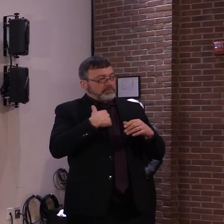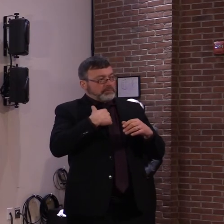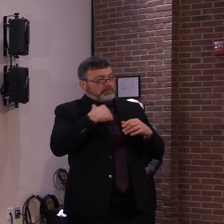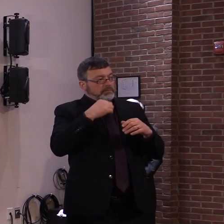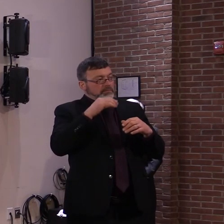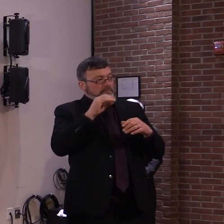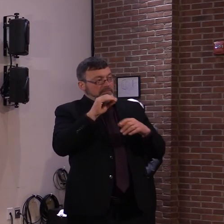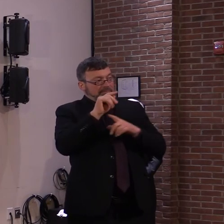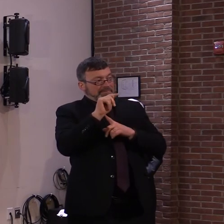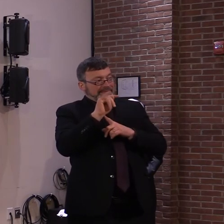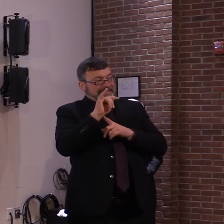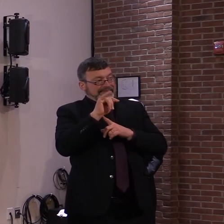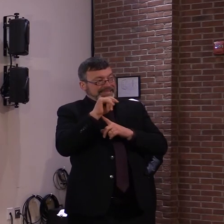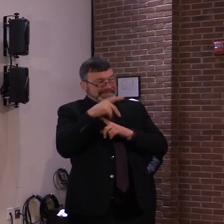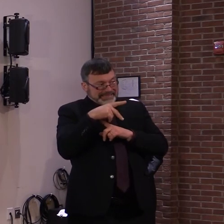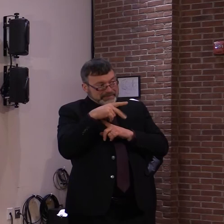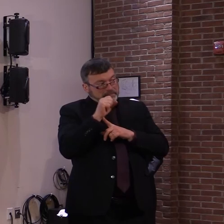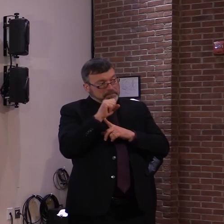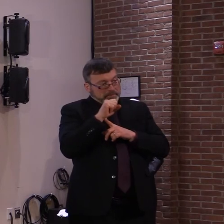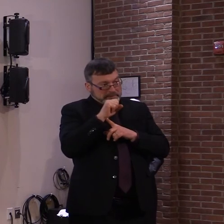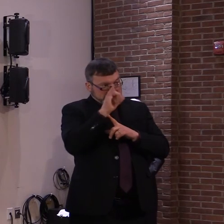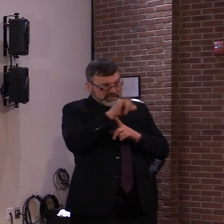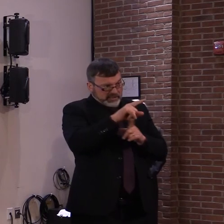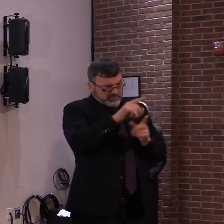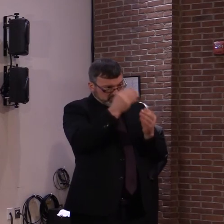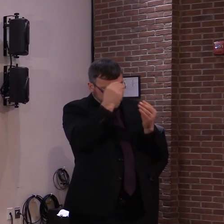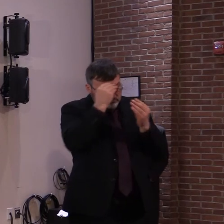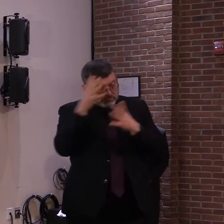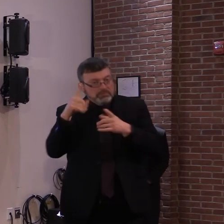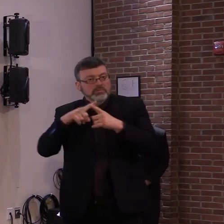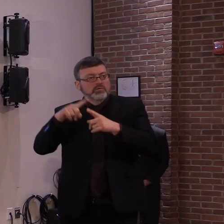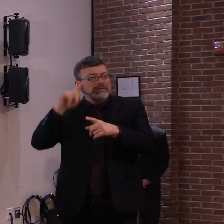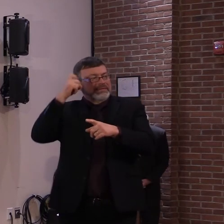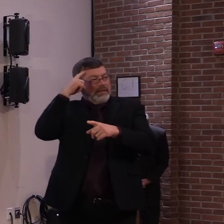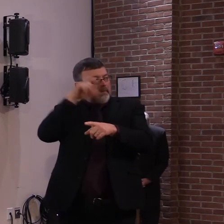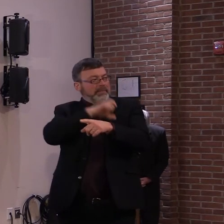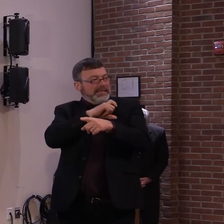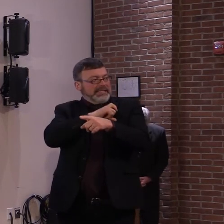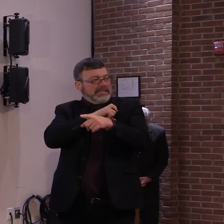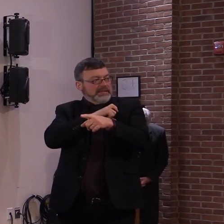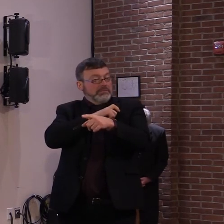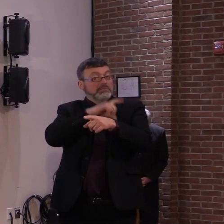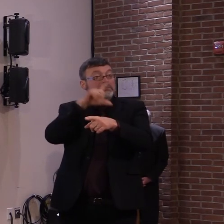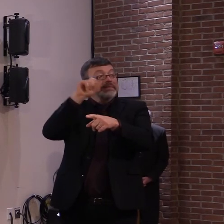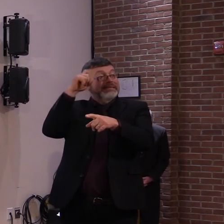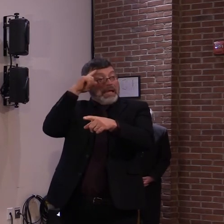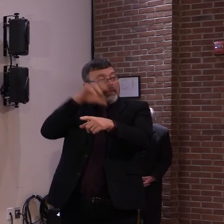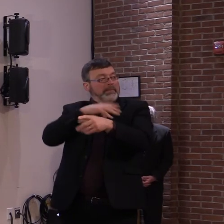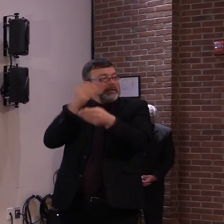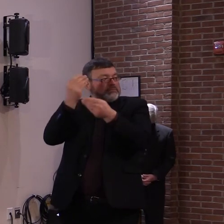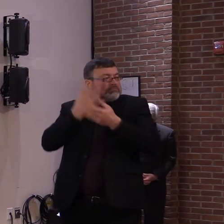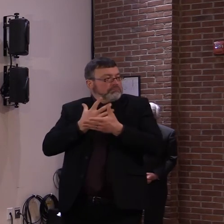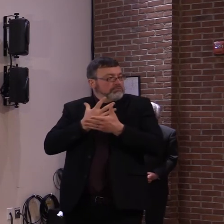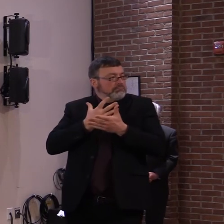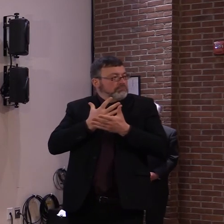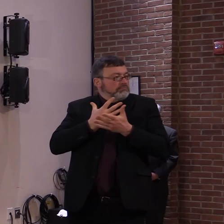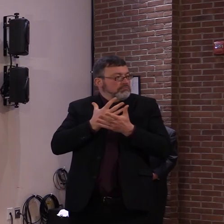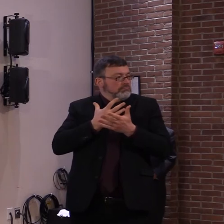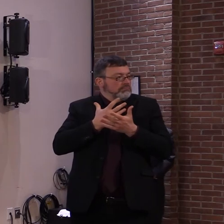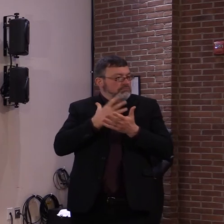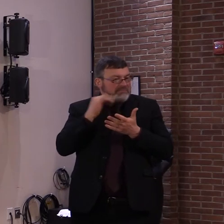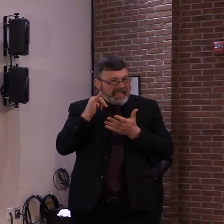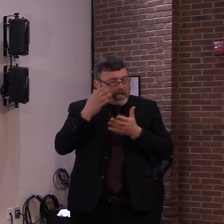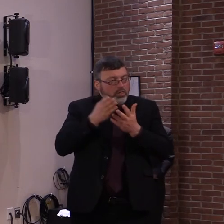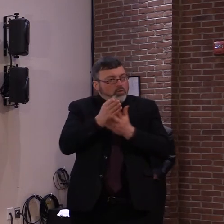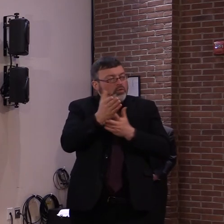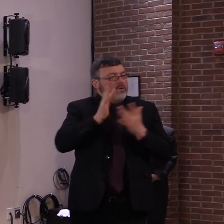some also go, come to us through the contact tracing team for follow